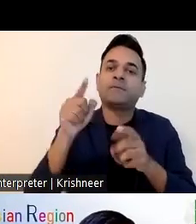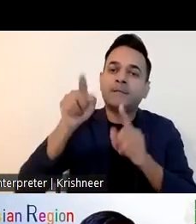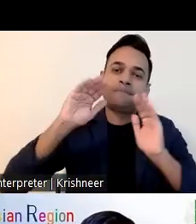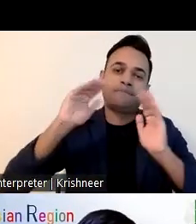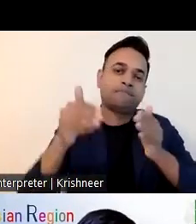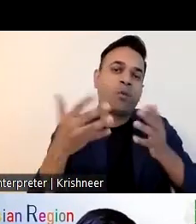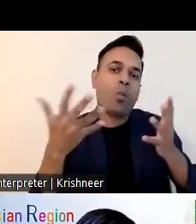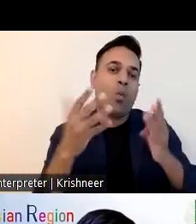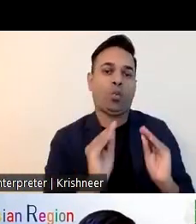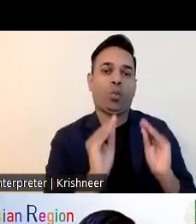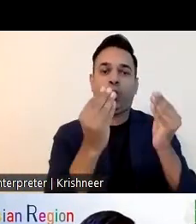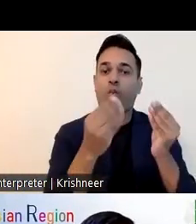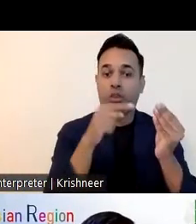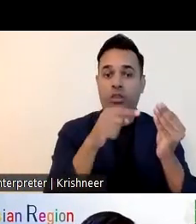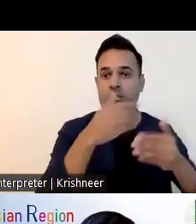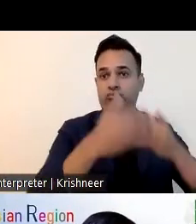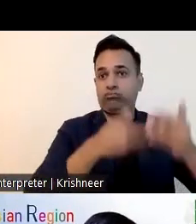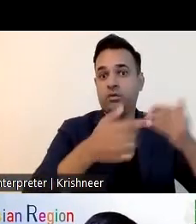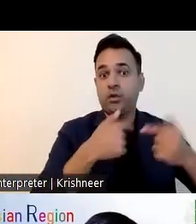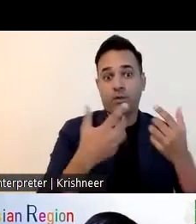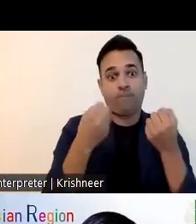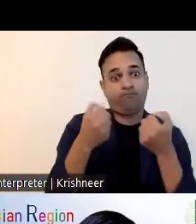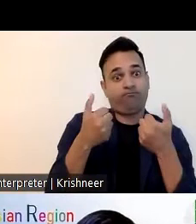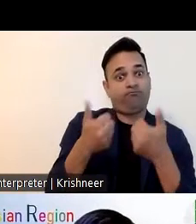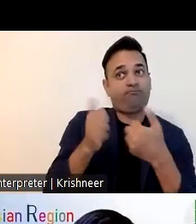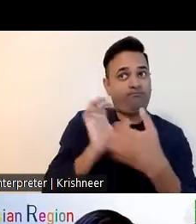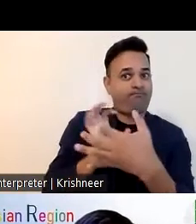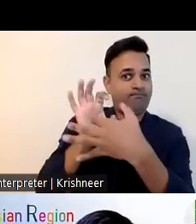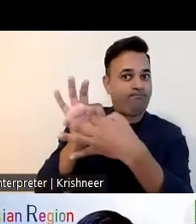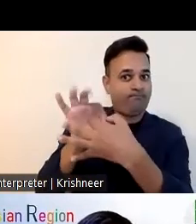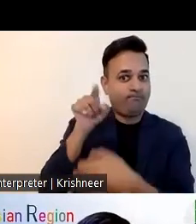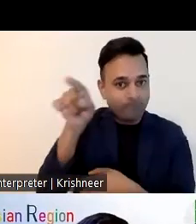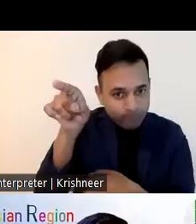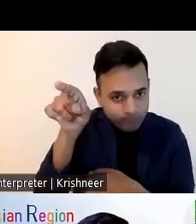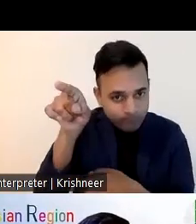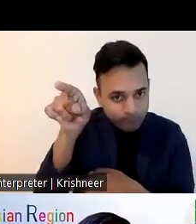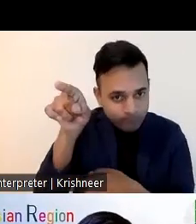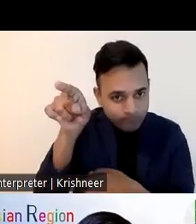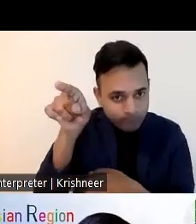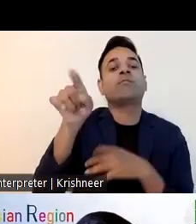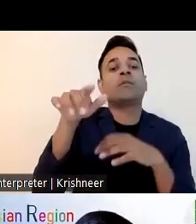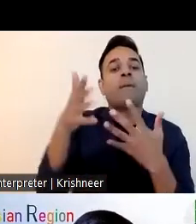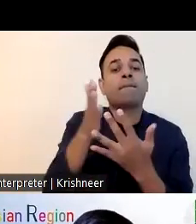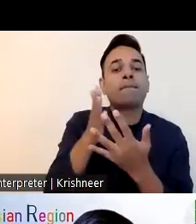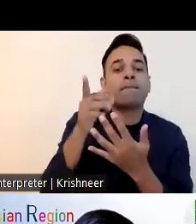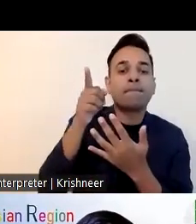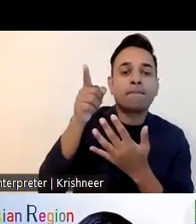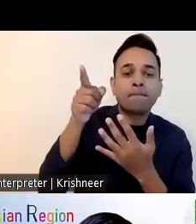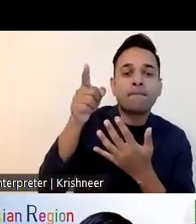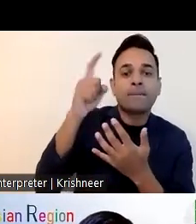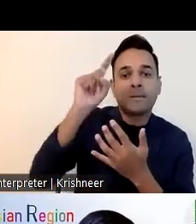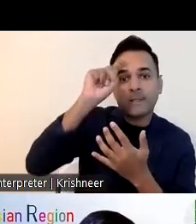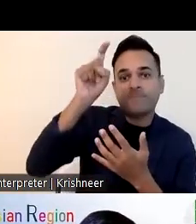and i have uh observed through three lenses employee employers and the socio-environmental perspective